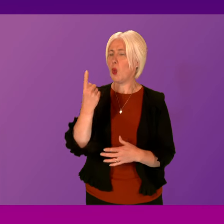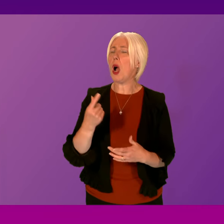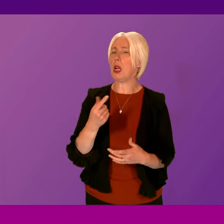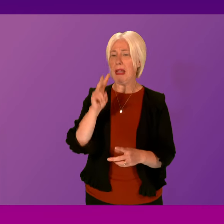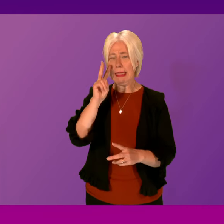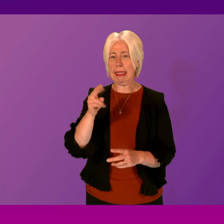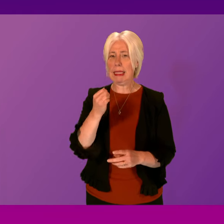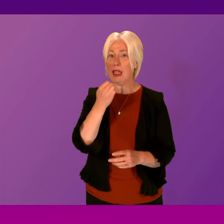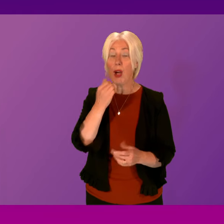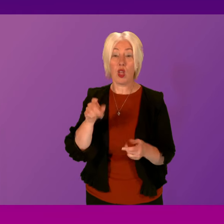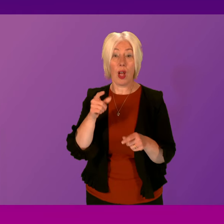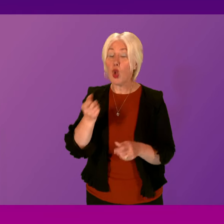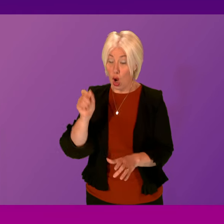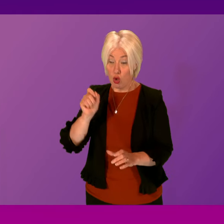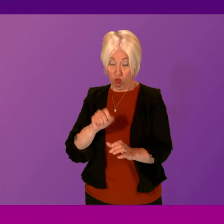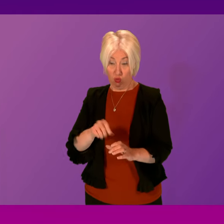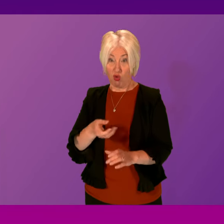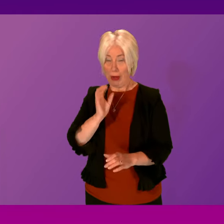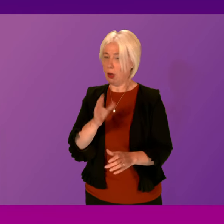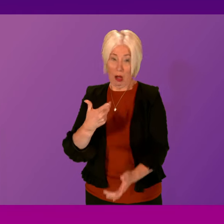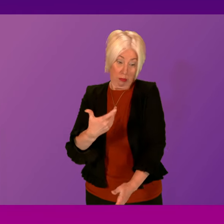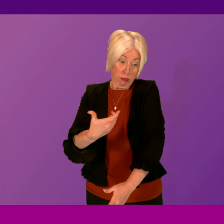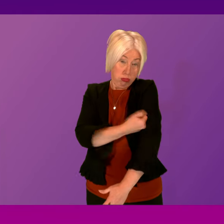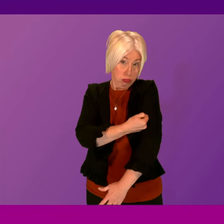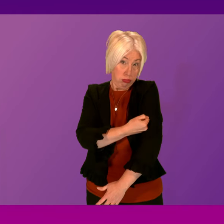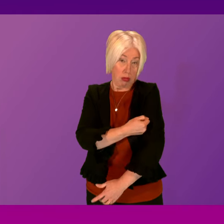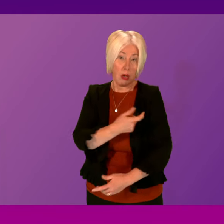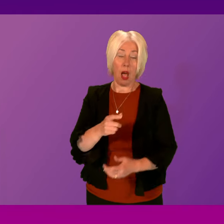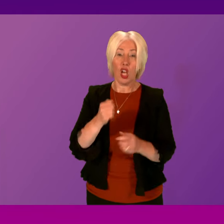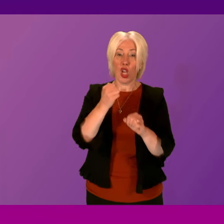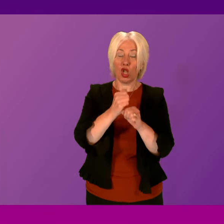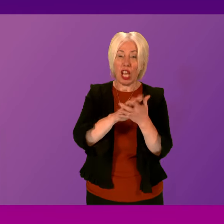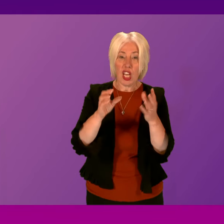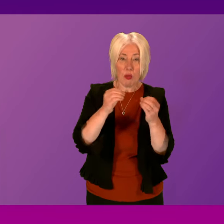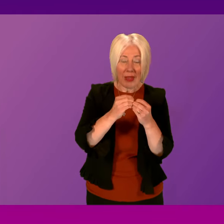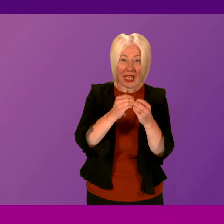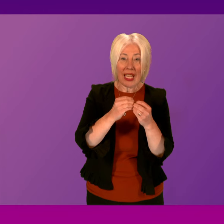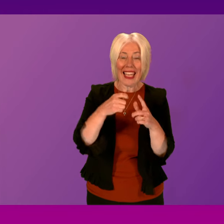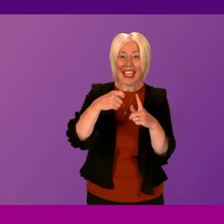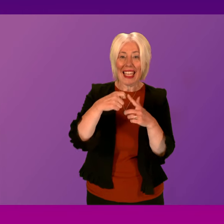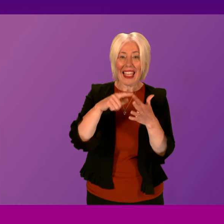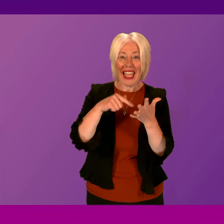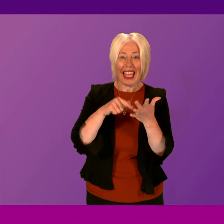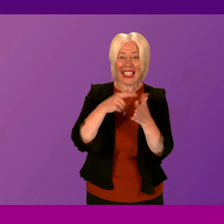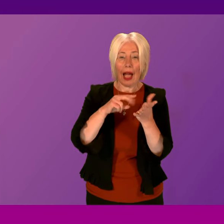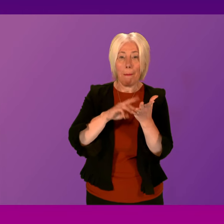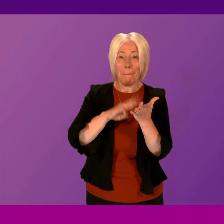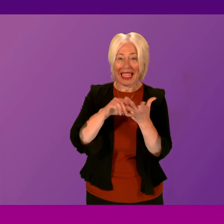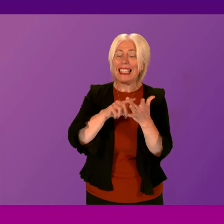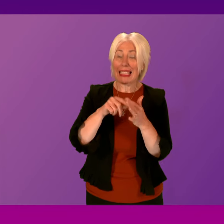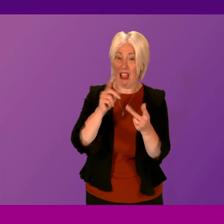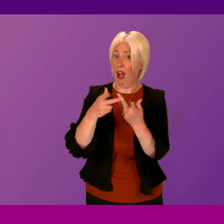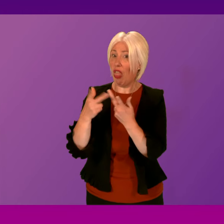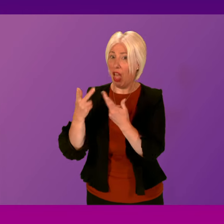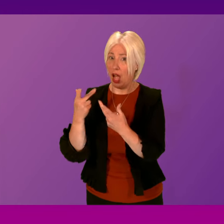of spiking by injection. The most commonly used drugs being GHB, rohypno and ketamine. It constitutes the crime of